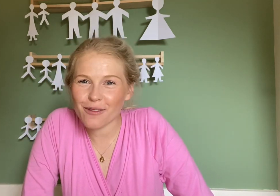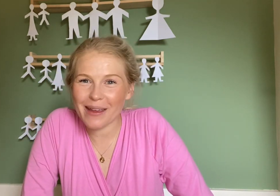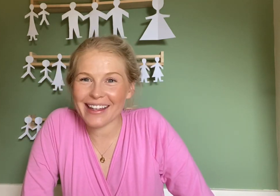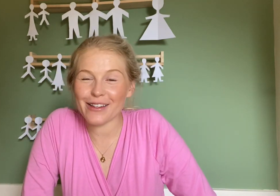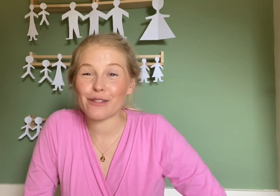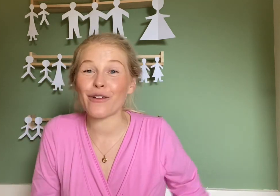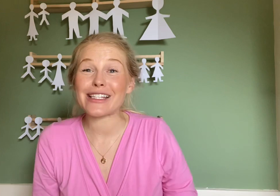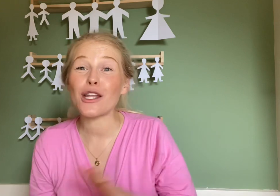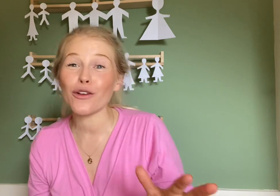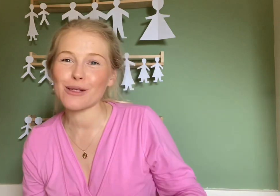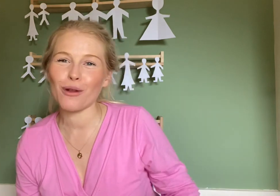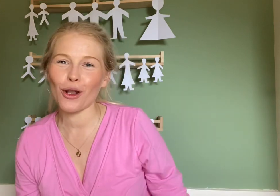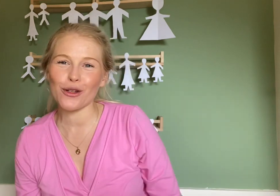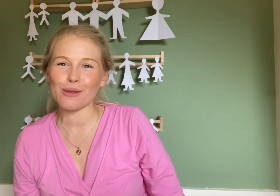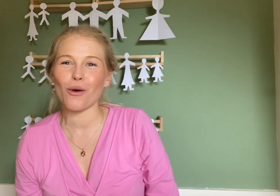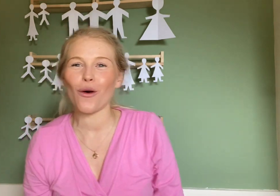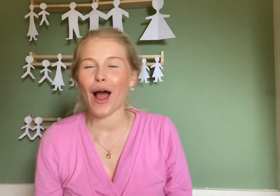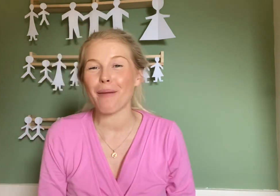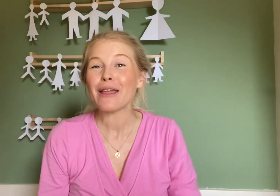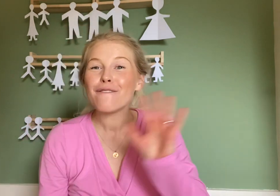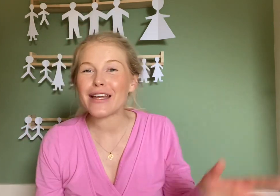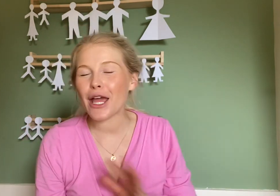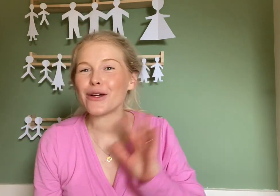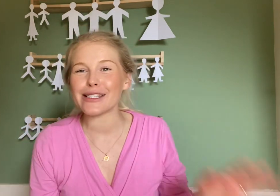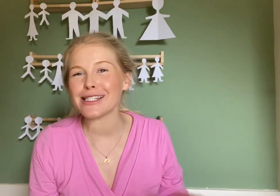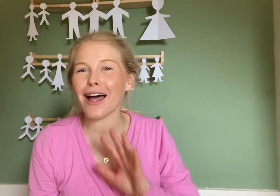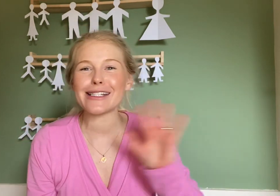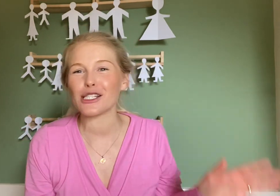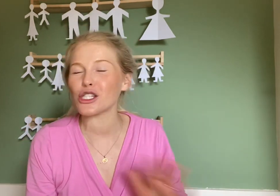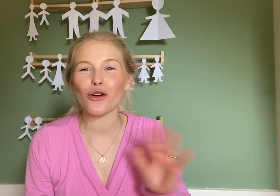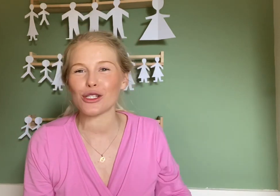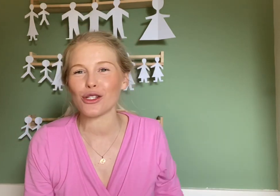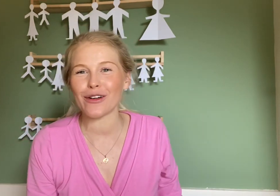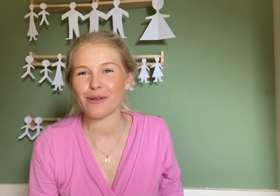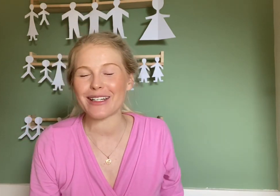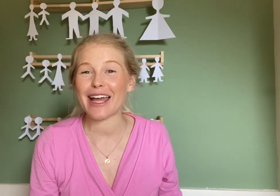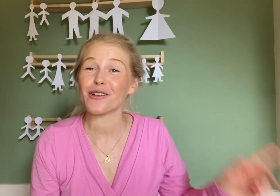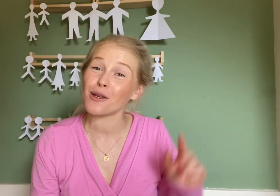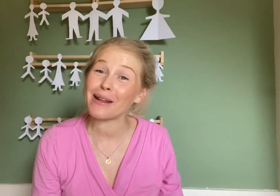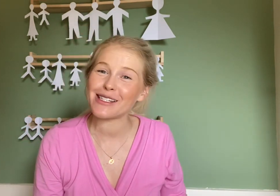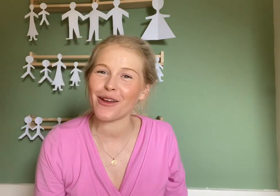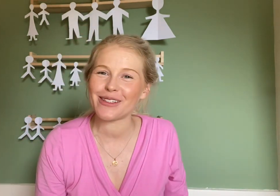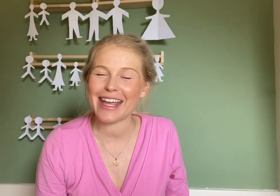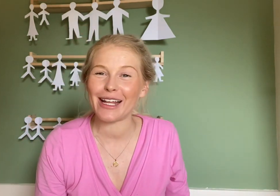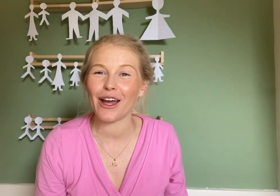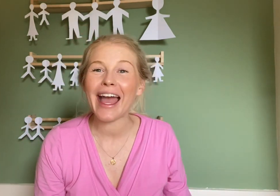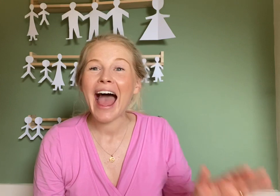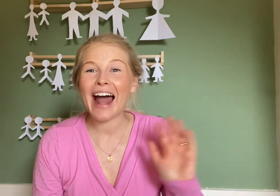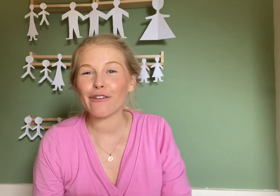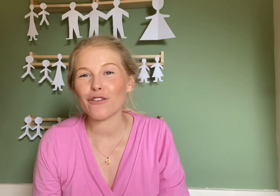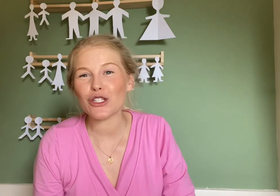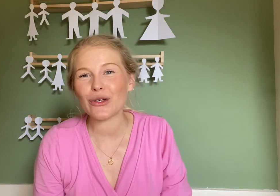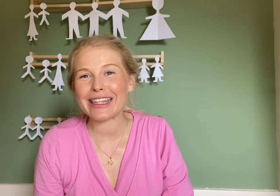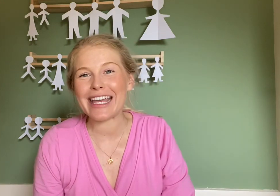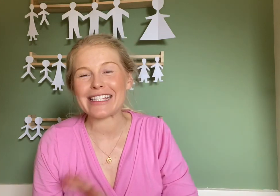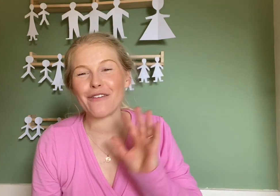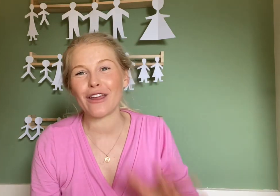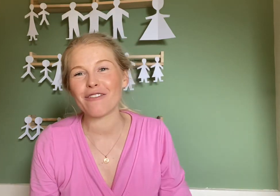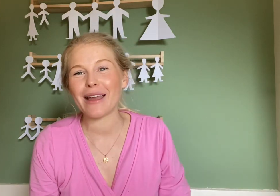been useful. There's lots and lots more videos and signs and songs and stories on my channel so please go take a look and if you've enjoyed this, you've given me a